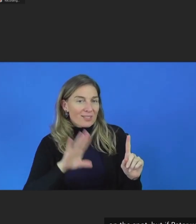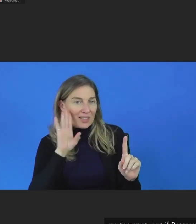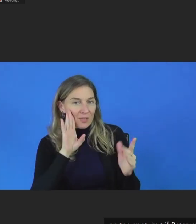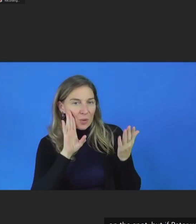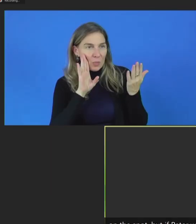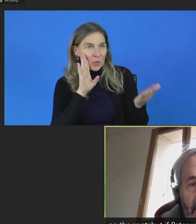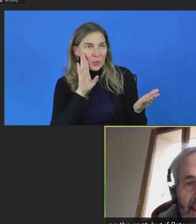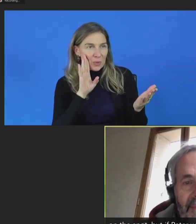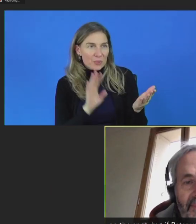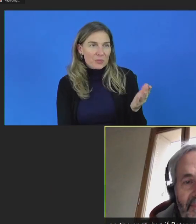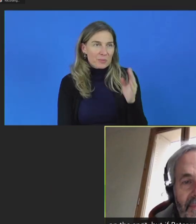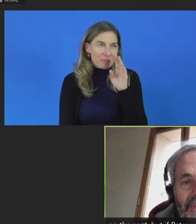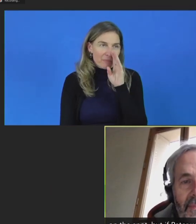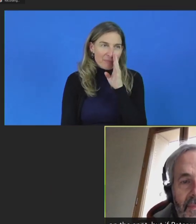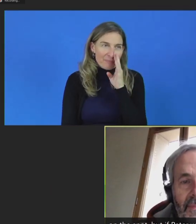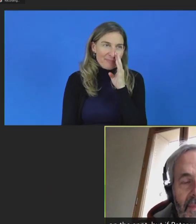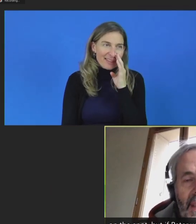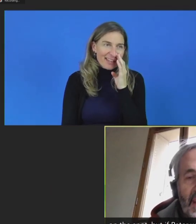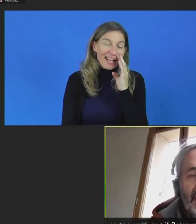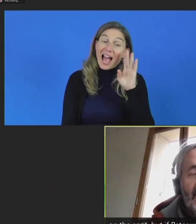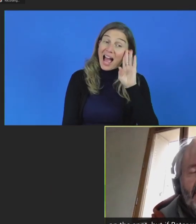Hi. Am I there? Yeah.